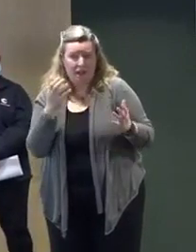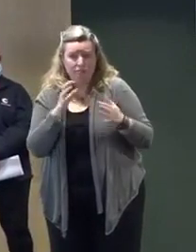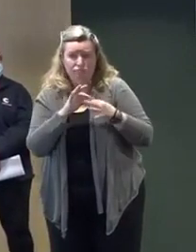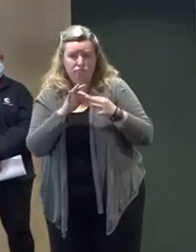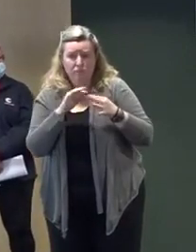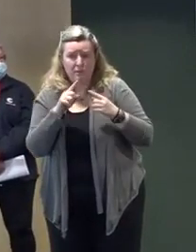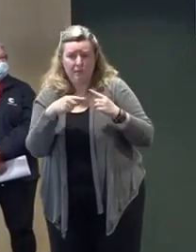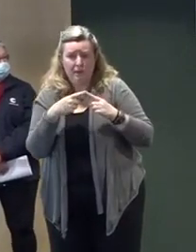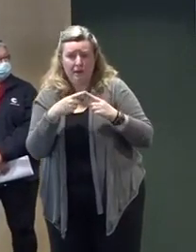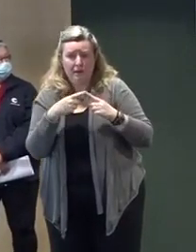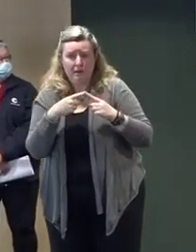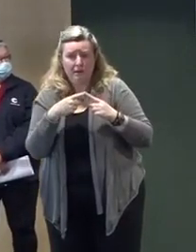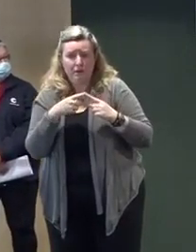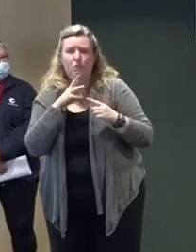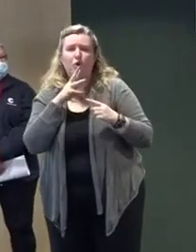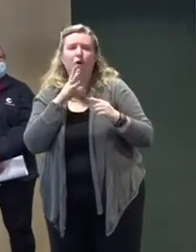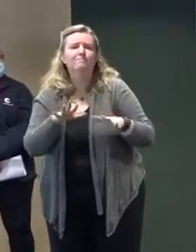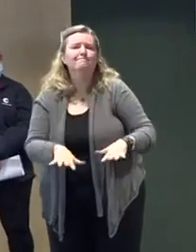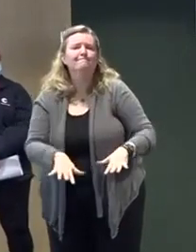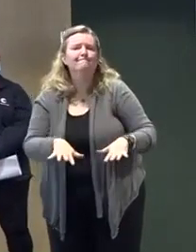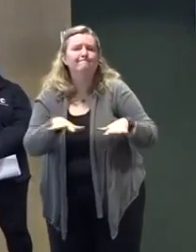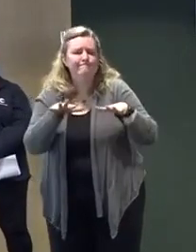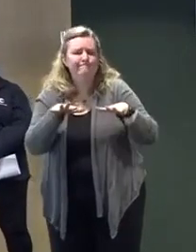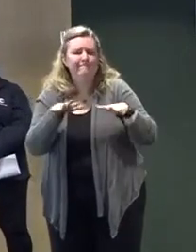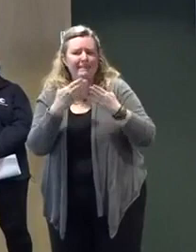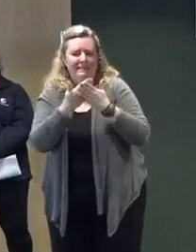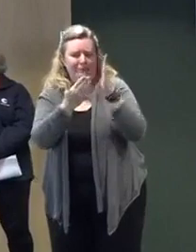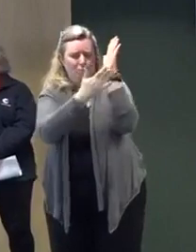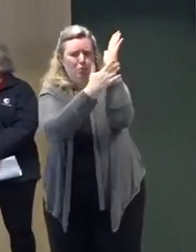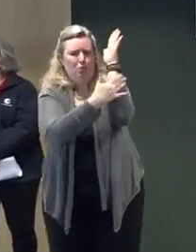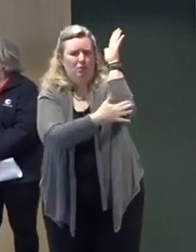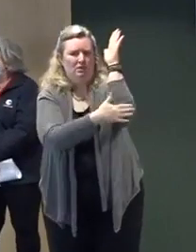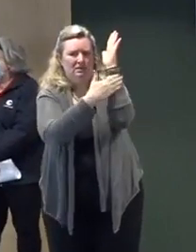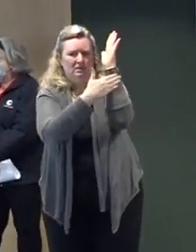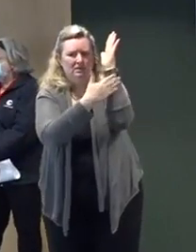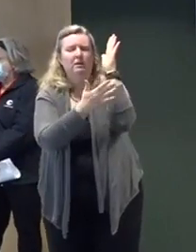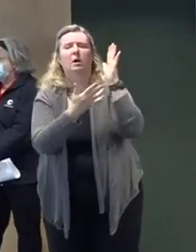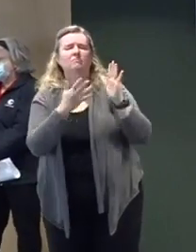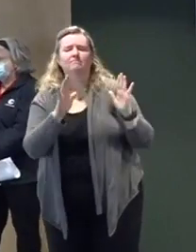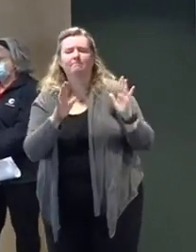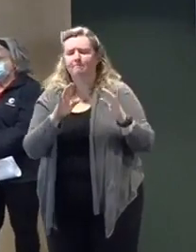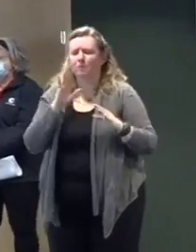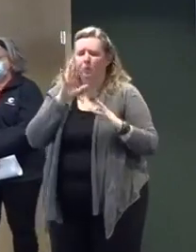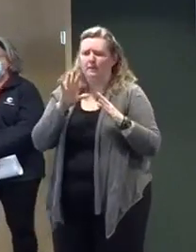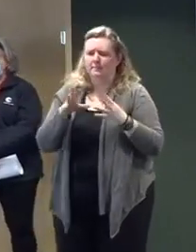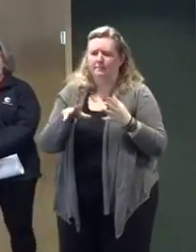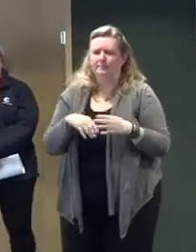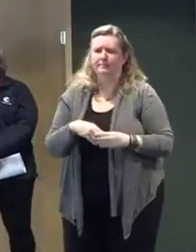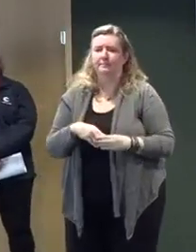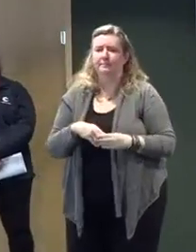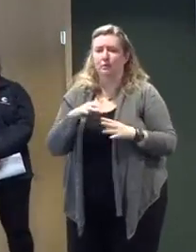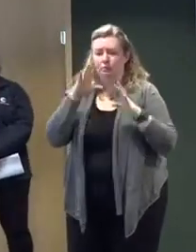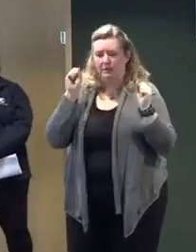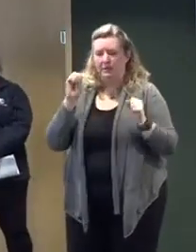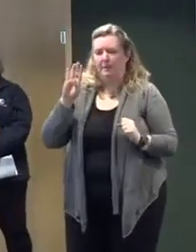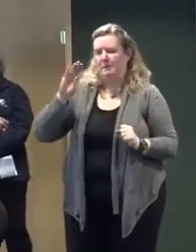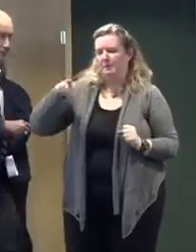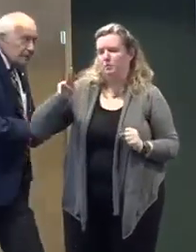on all of our shore counties. Please help me welcome the President of the Board of Public Utilities, Joe Fiordalisa. Joe.